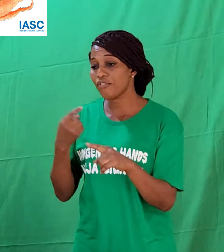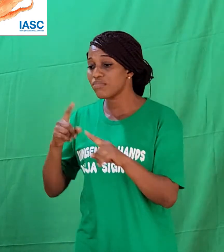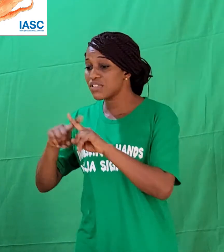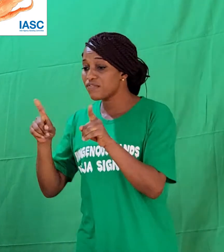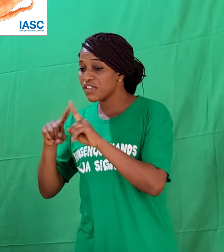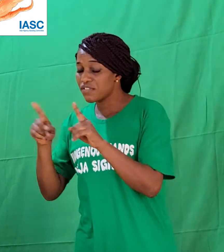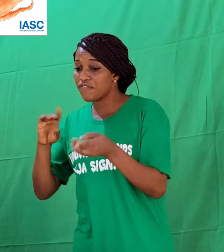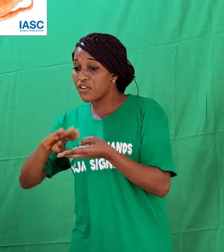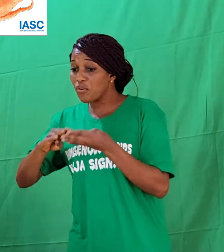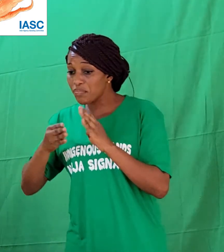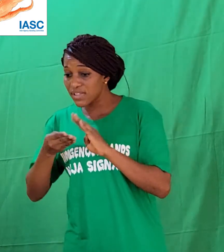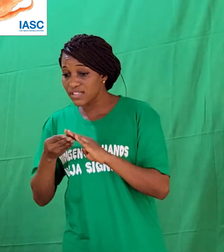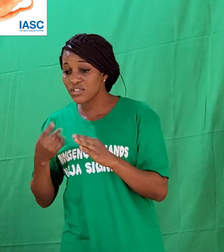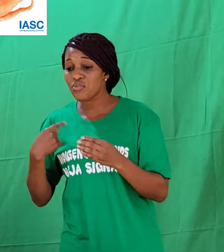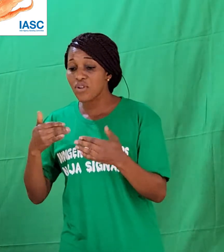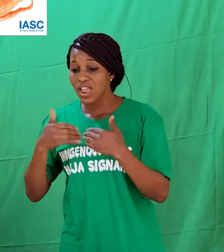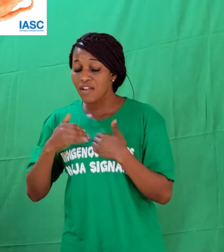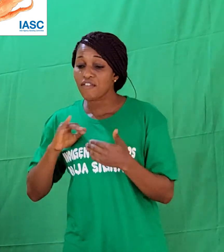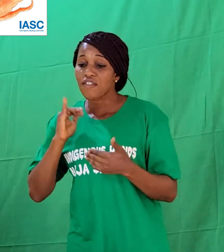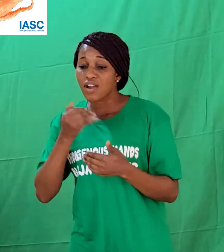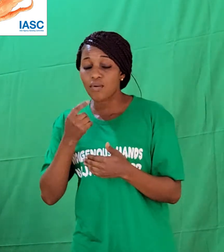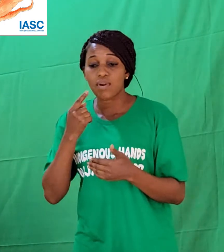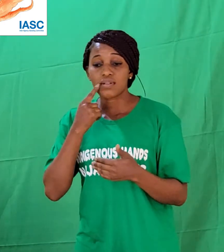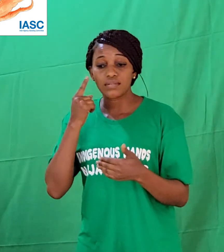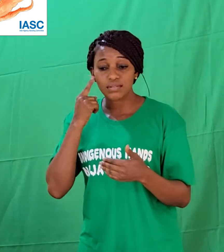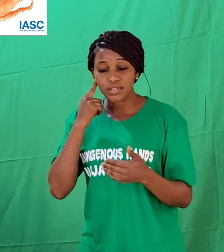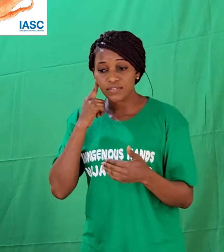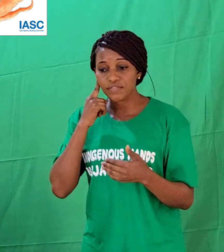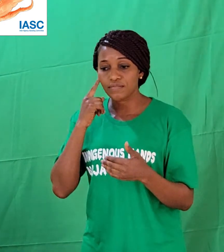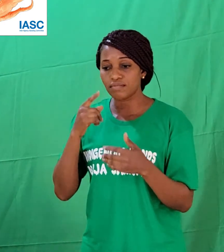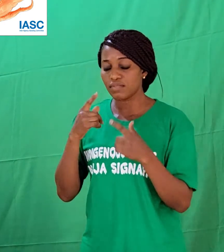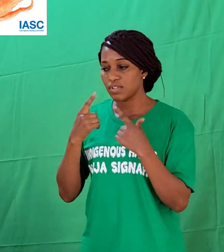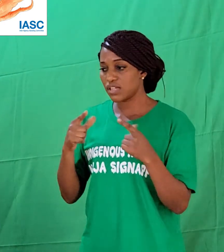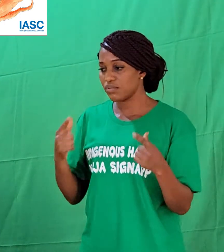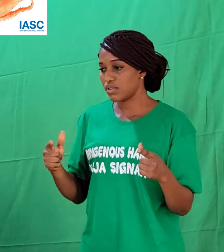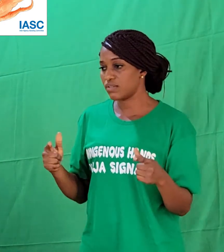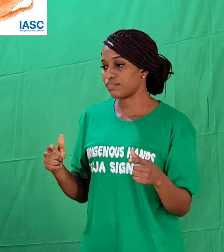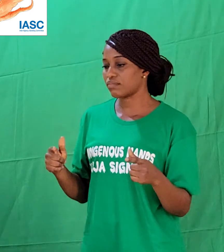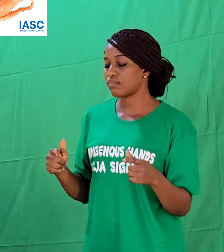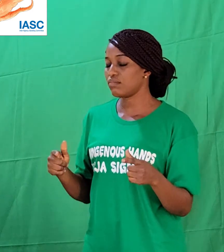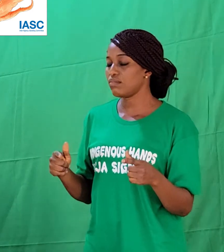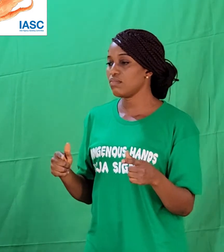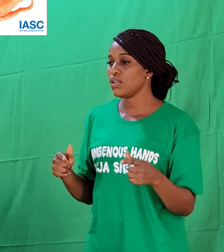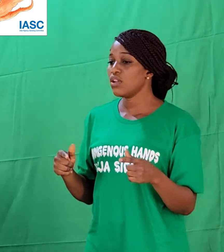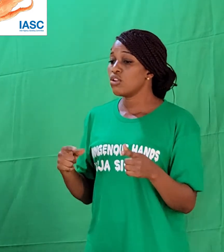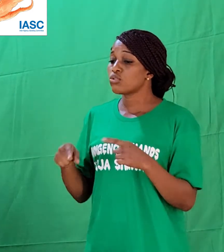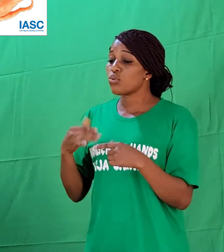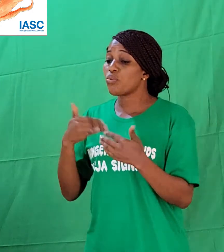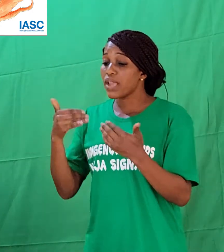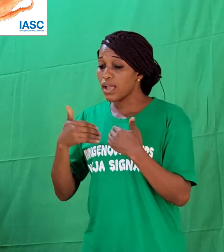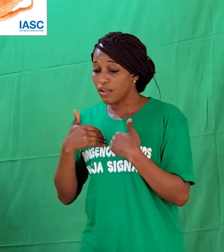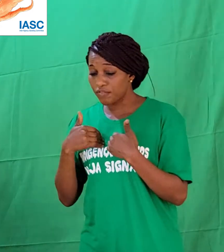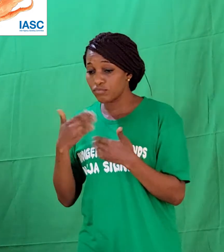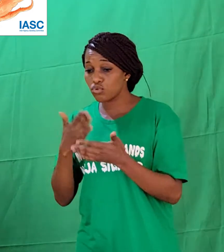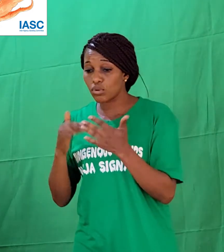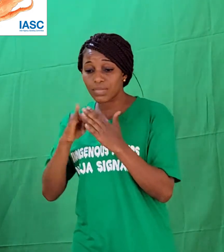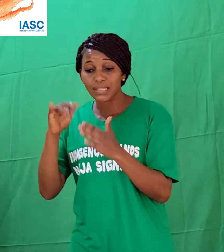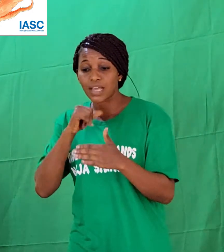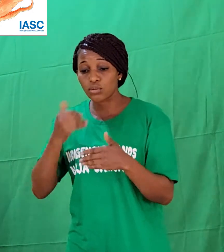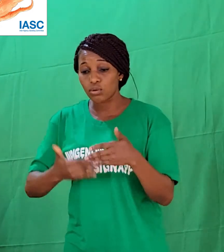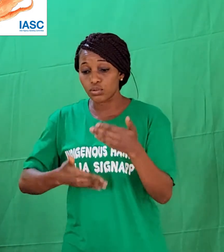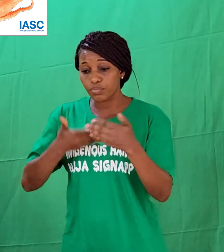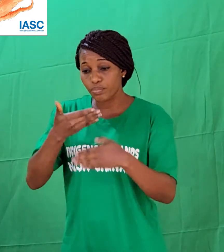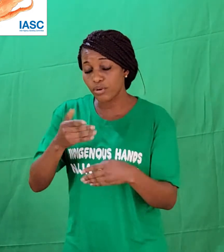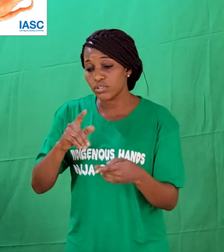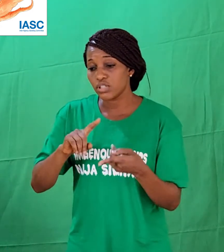people, whereby not all deaf people are born into deaf communities. So many deaf people are born in